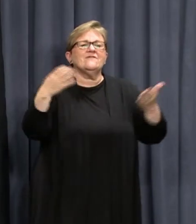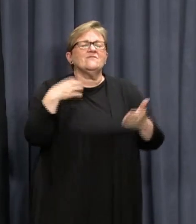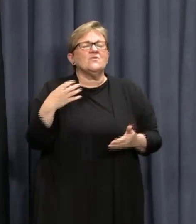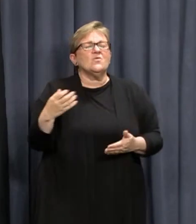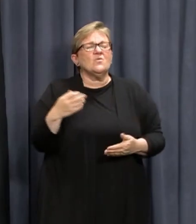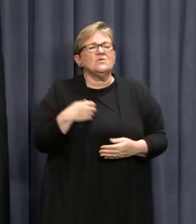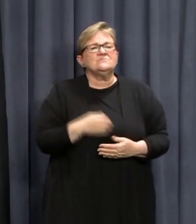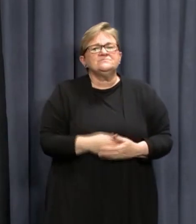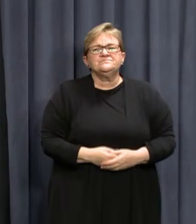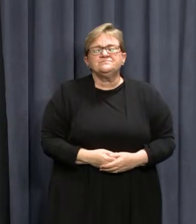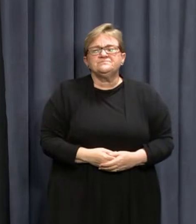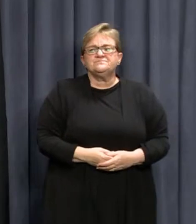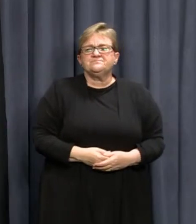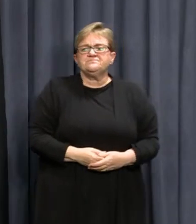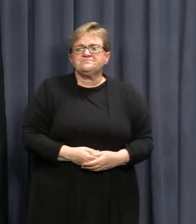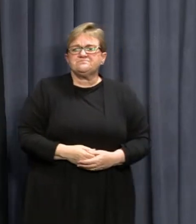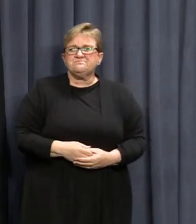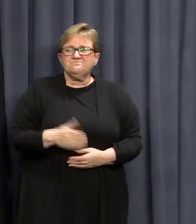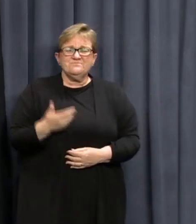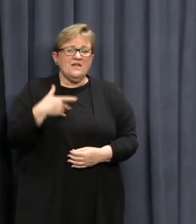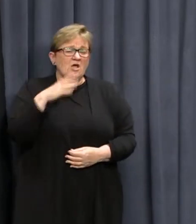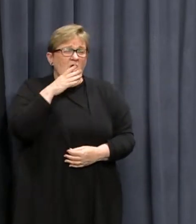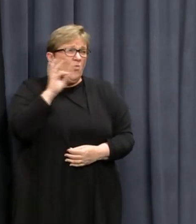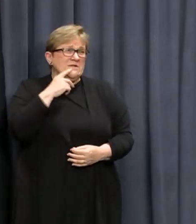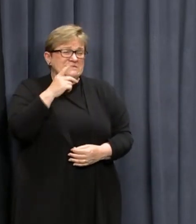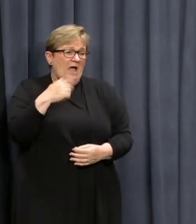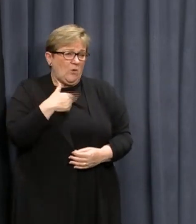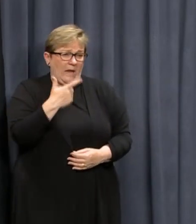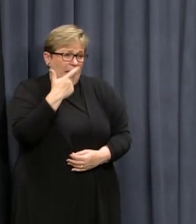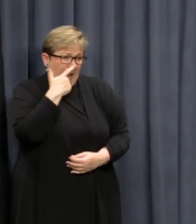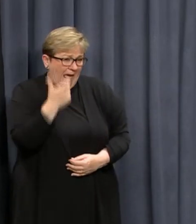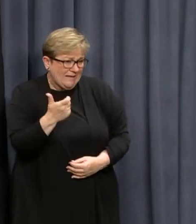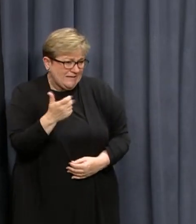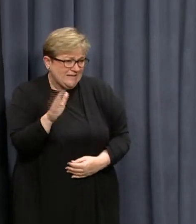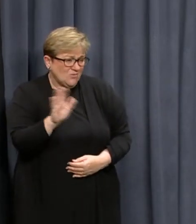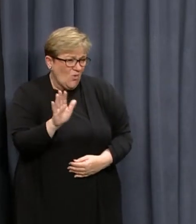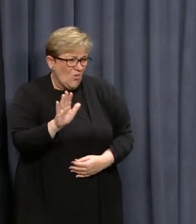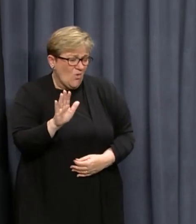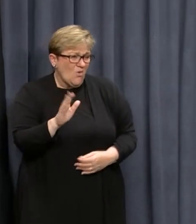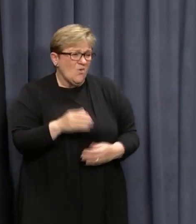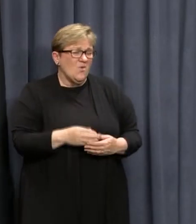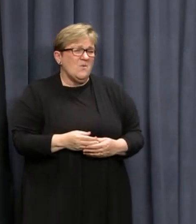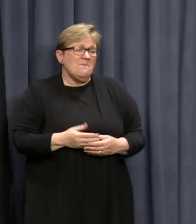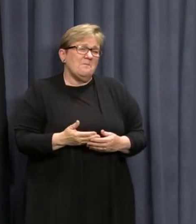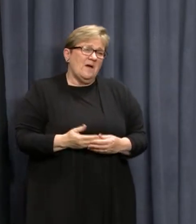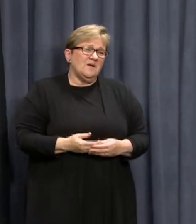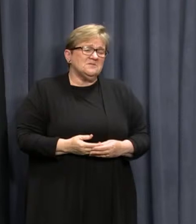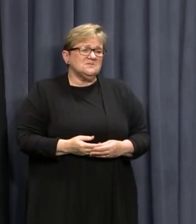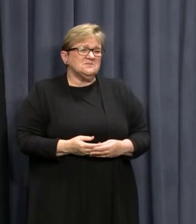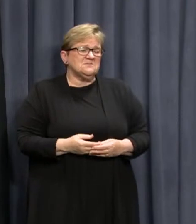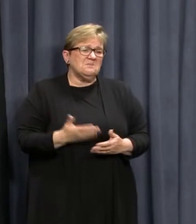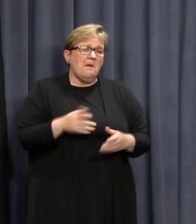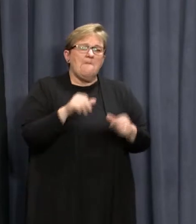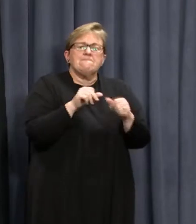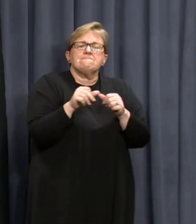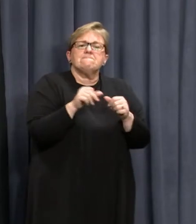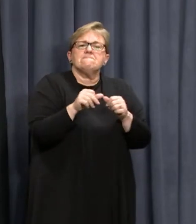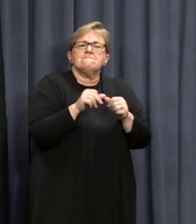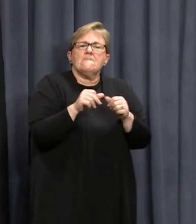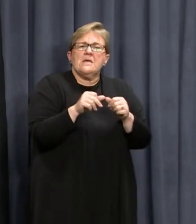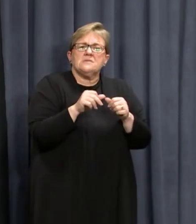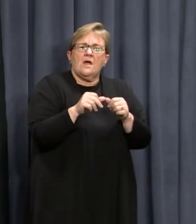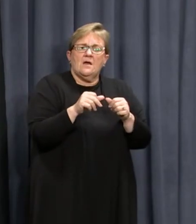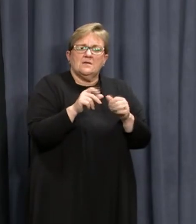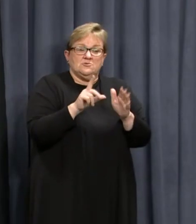I wouldn't say we're lucky, but I'd say it is probably a better time